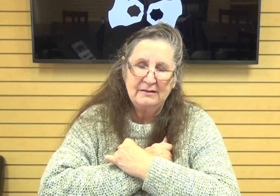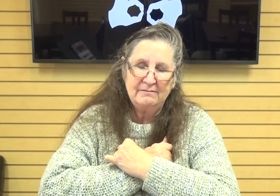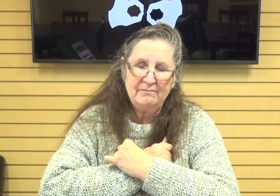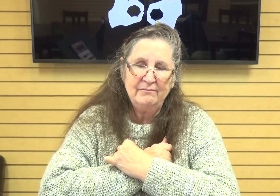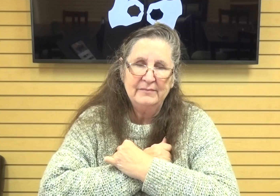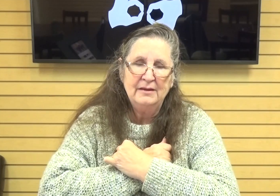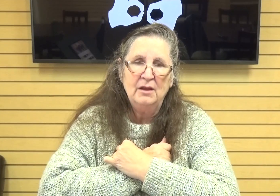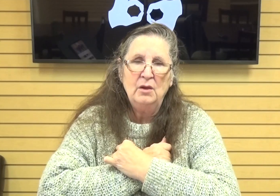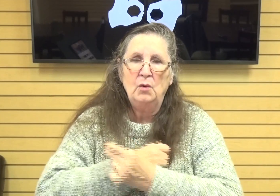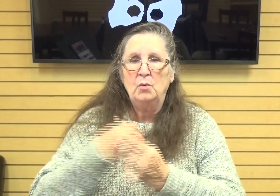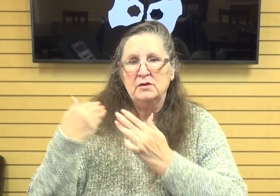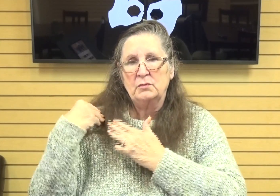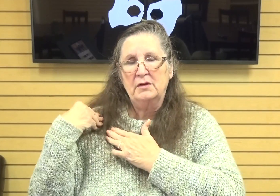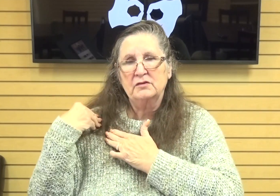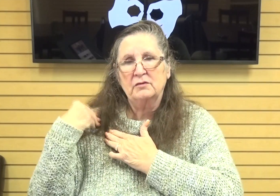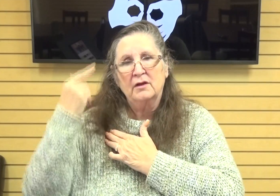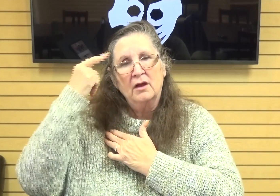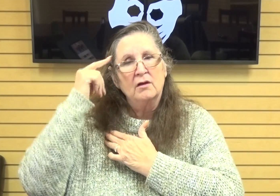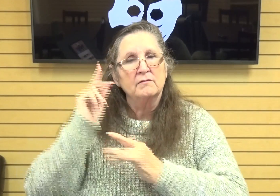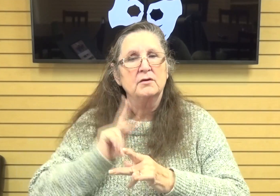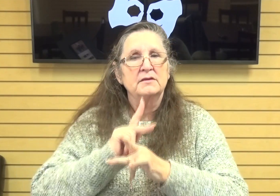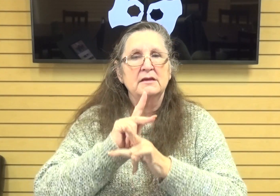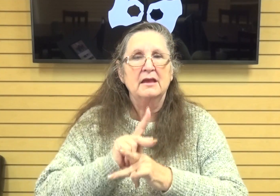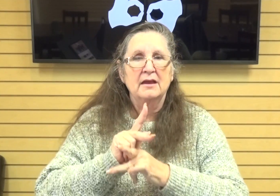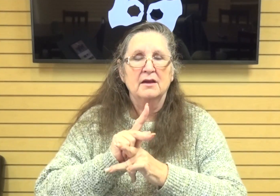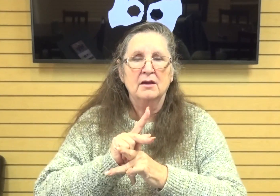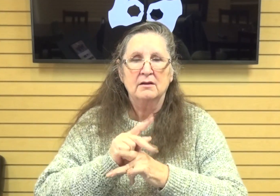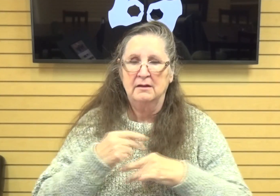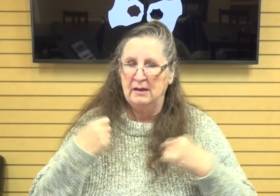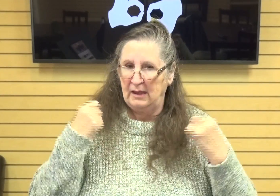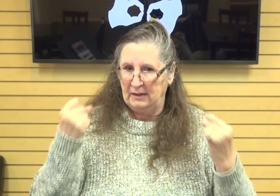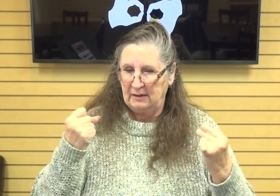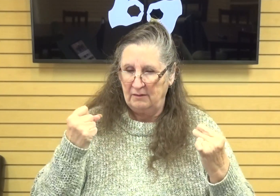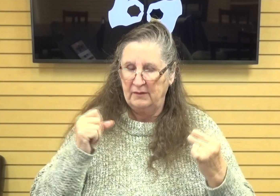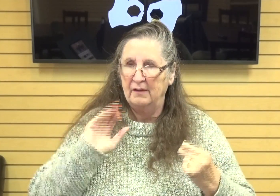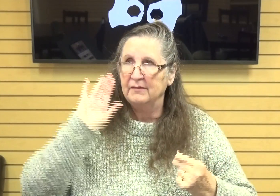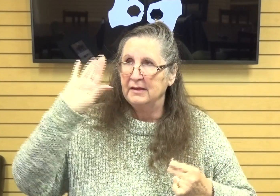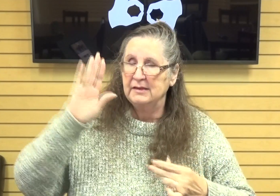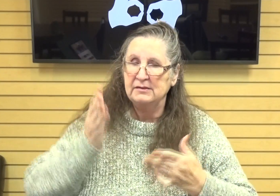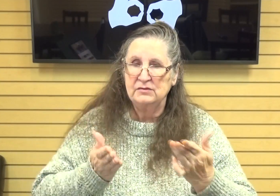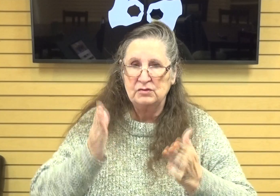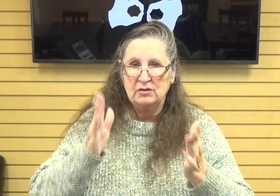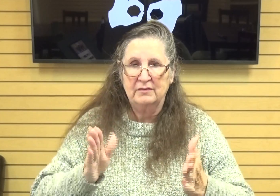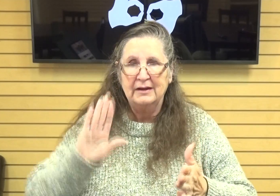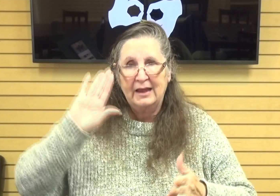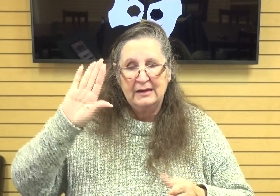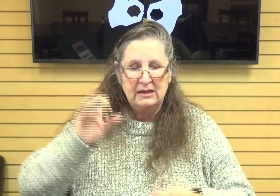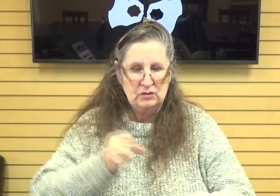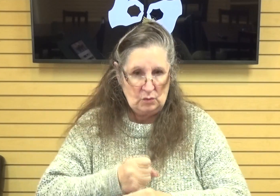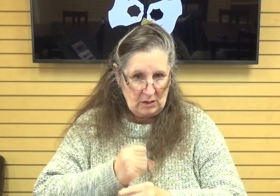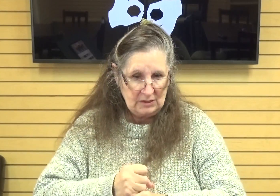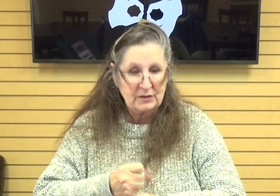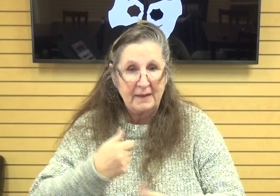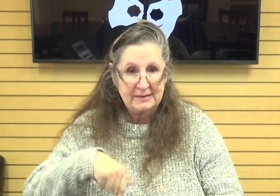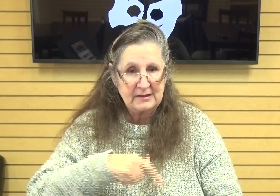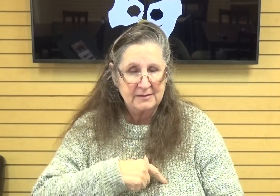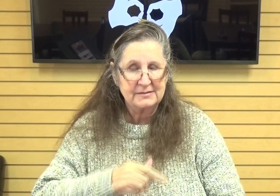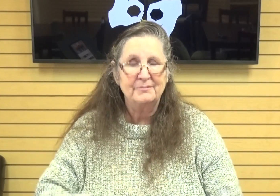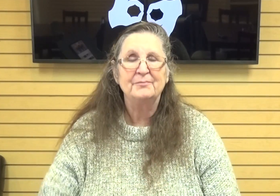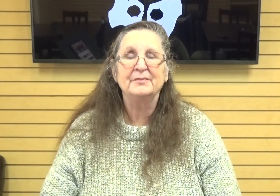responsibility for the care and well-being of his servants and his creation and that's us so jehovah